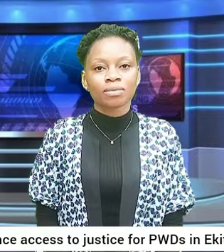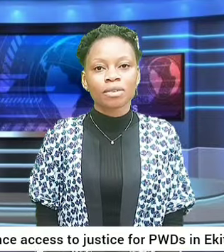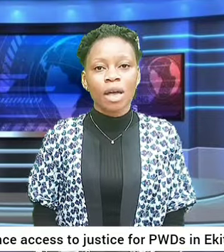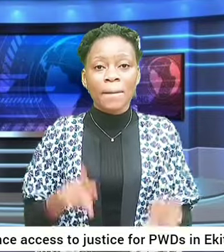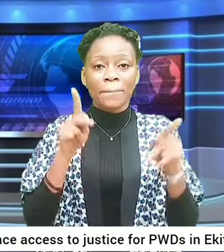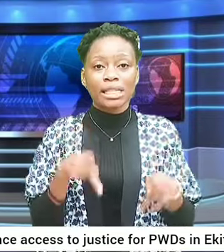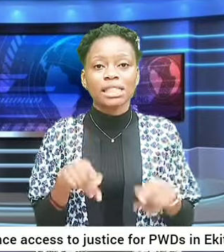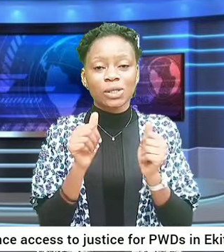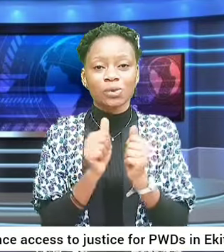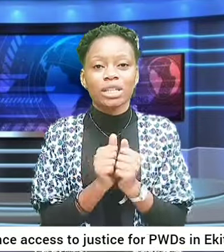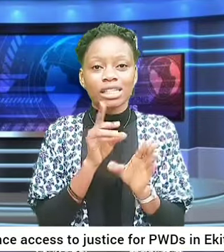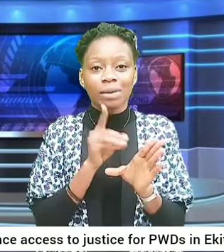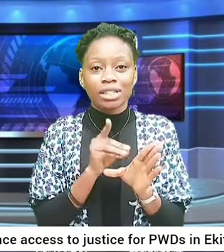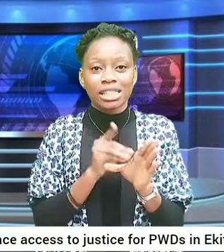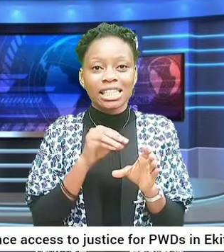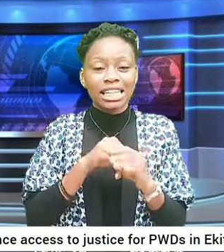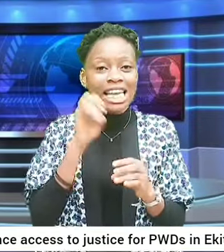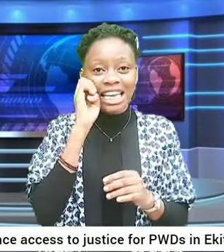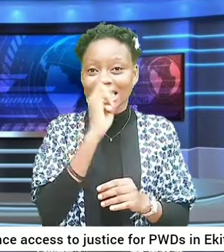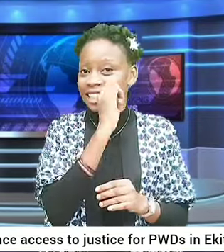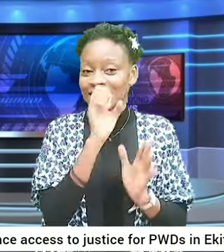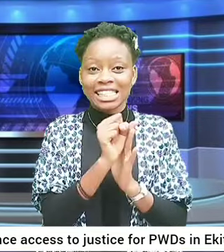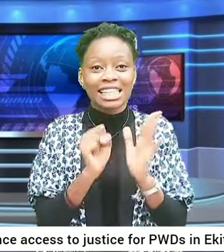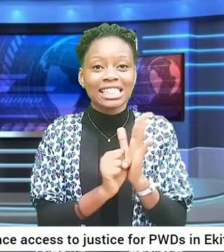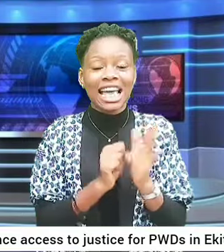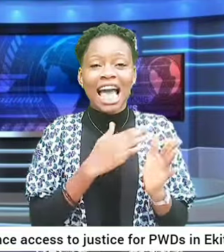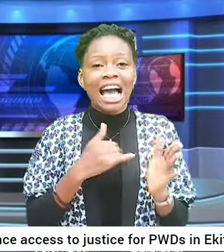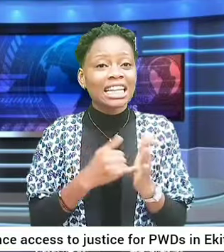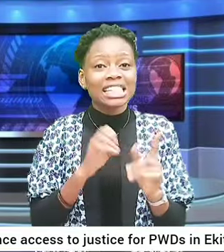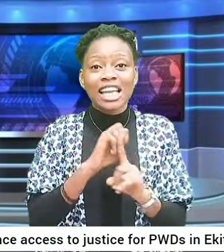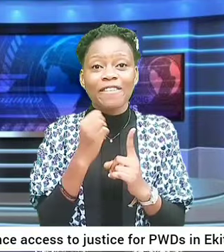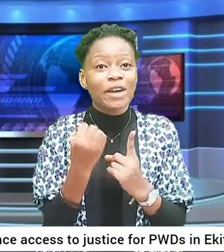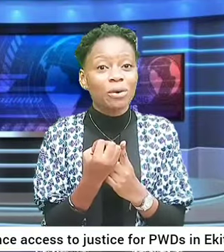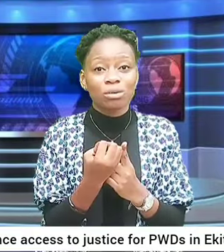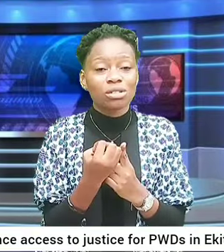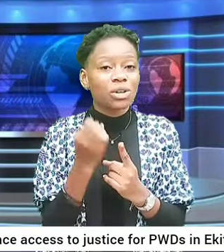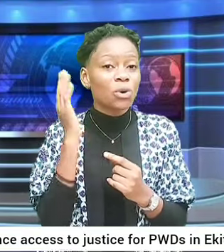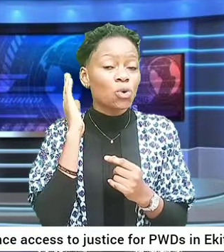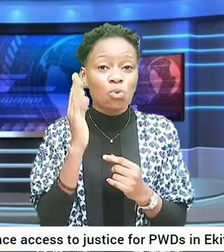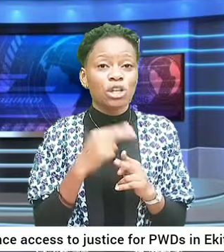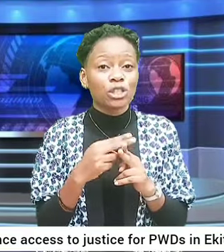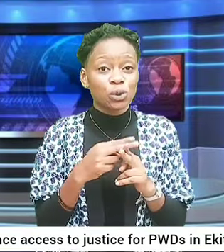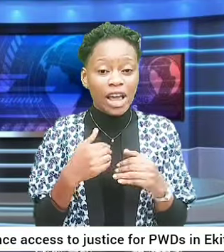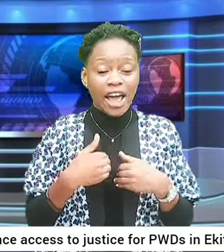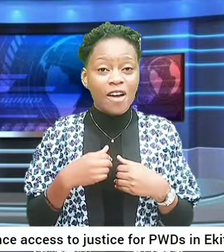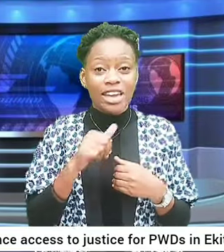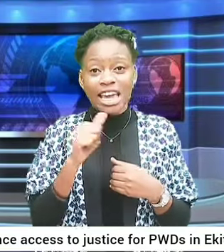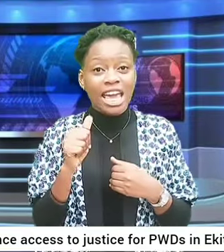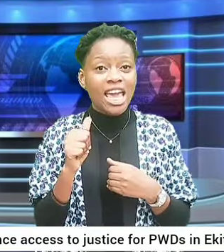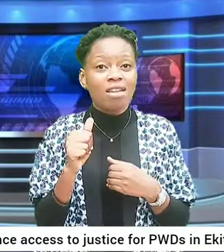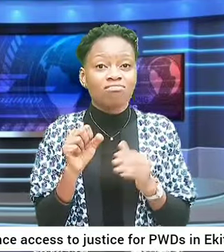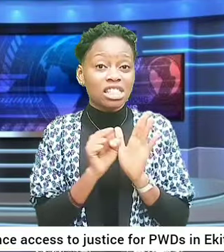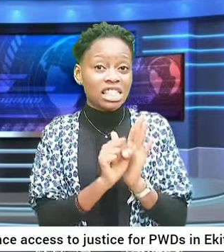persons with disabilities in equity states and its environment will soon have a sign of